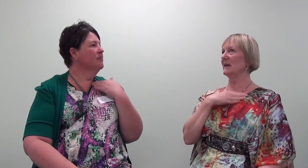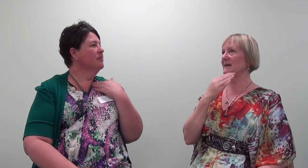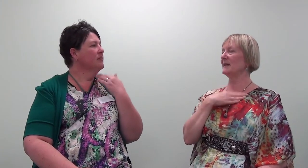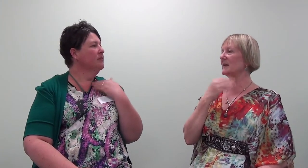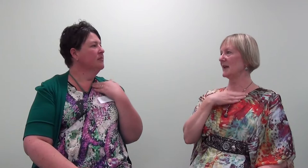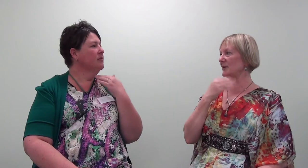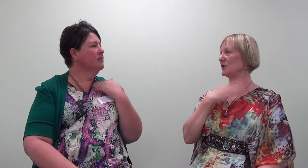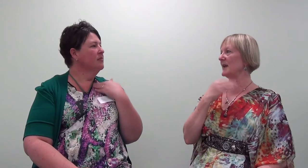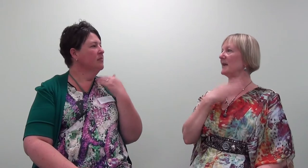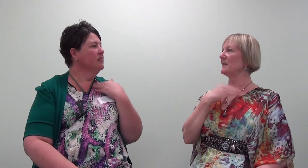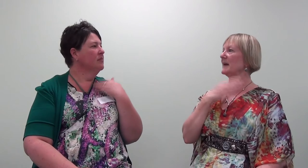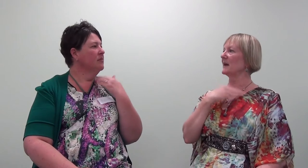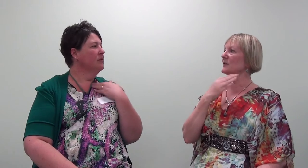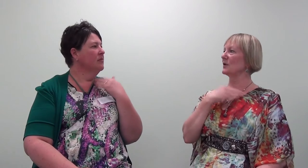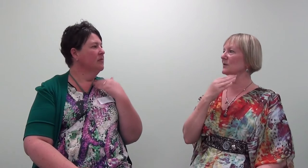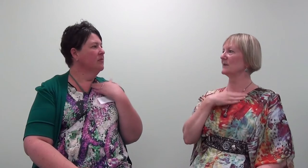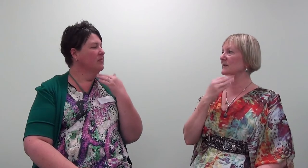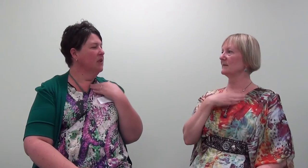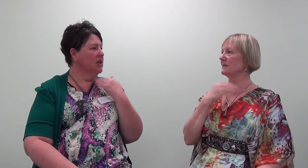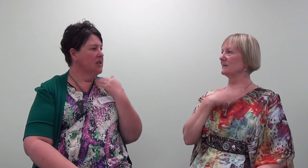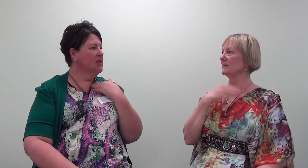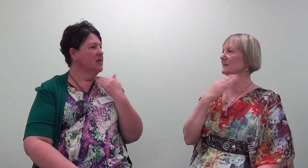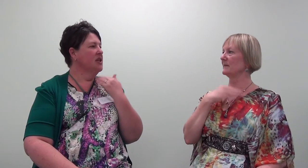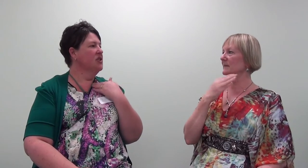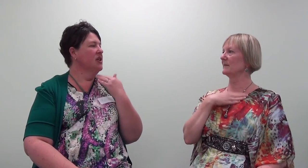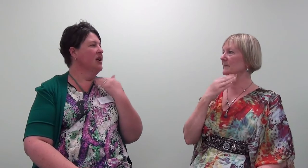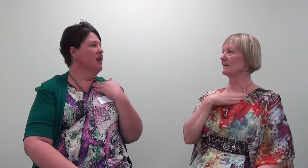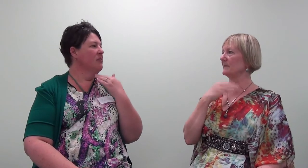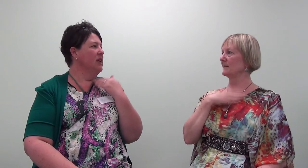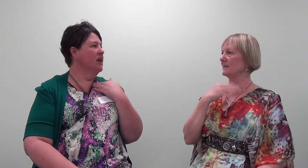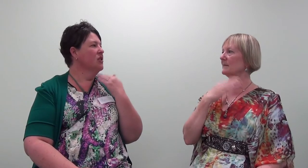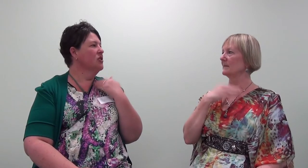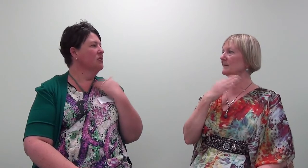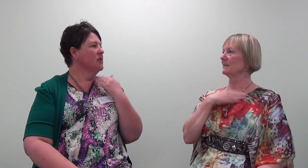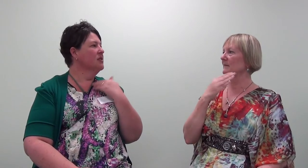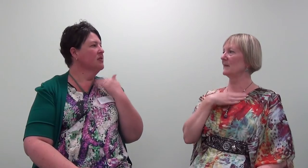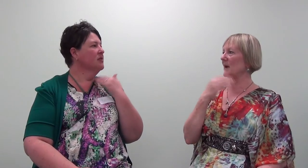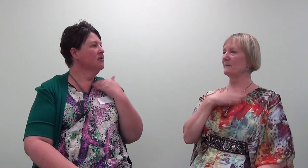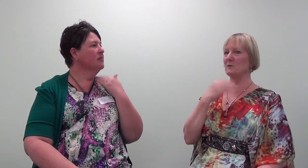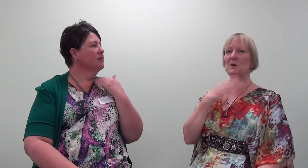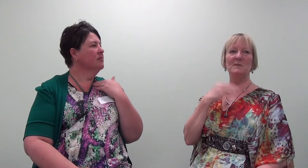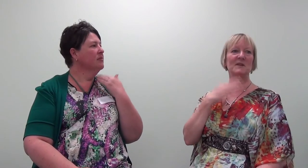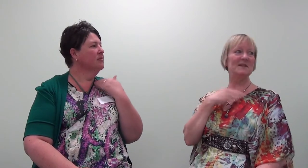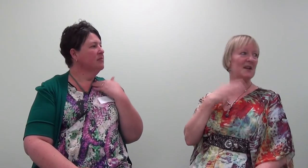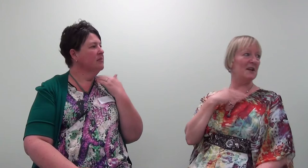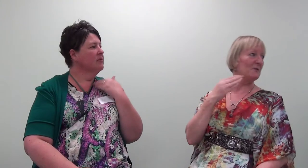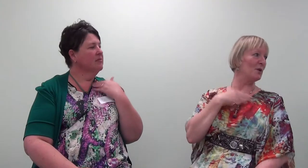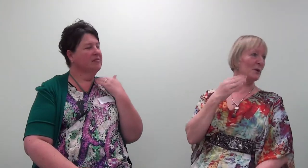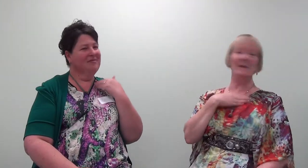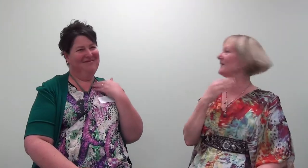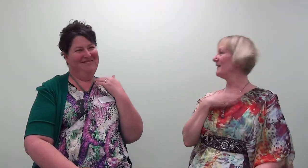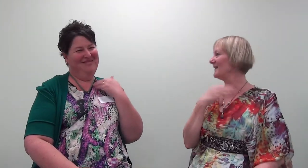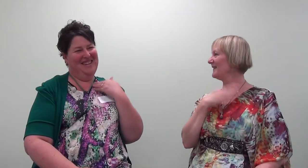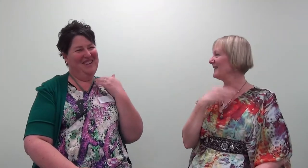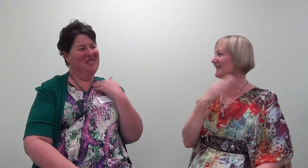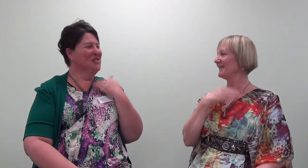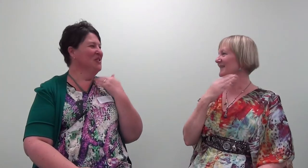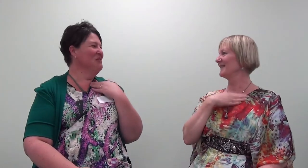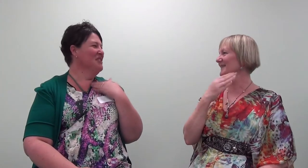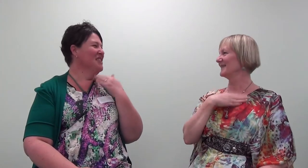Relicing the tension out of my neck and shoulders. After all I'm just sitting in a room. After all I'm just